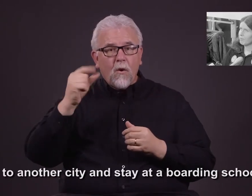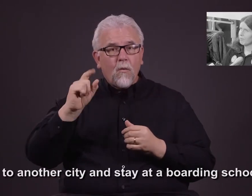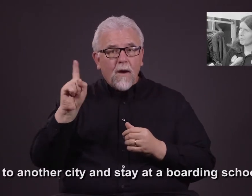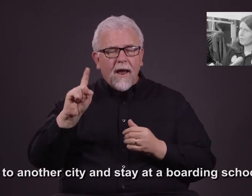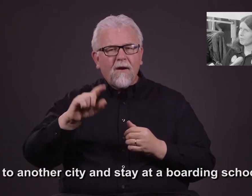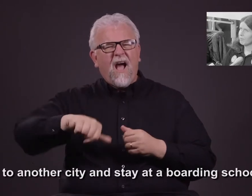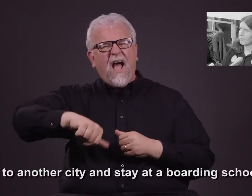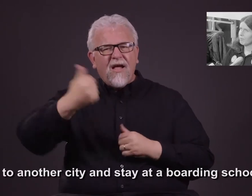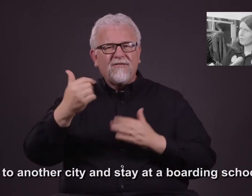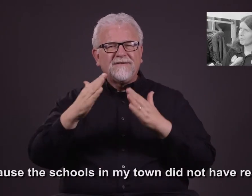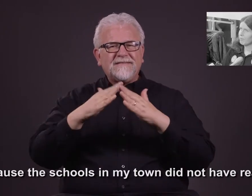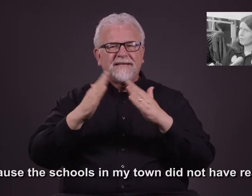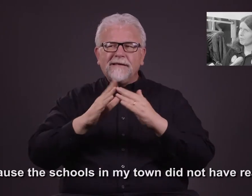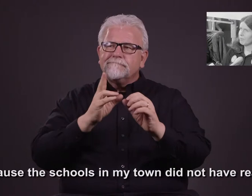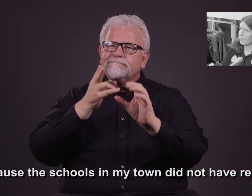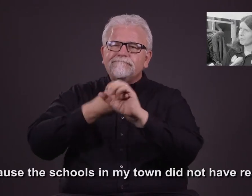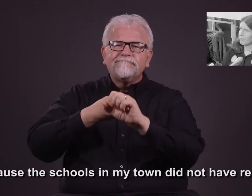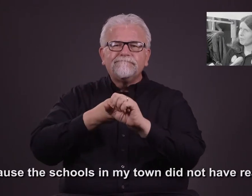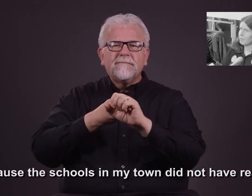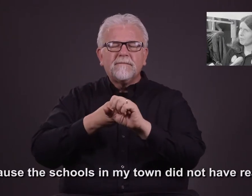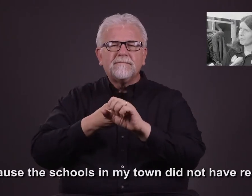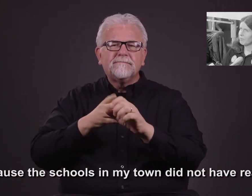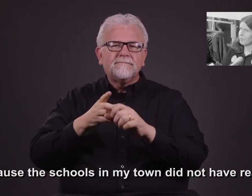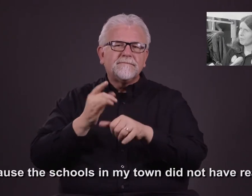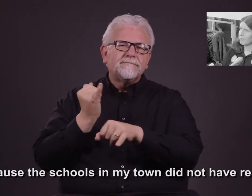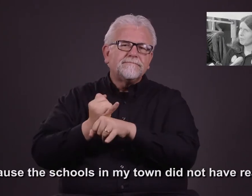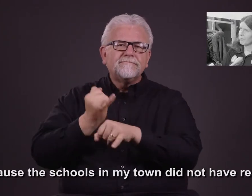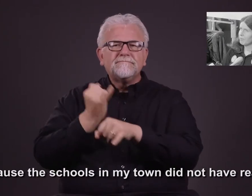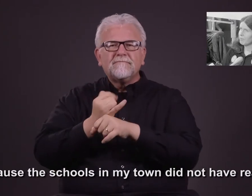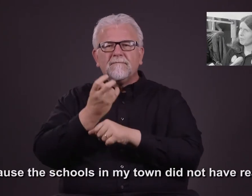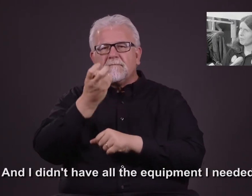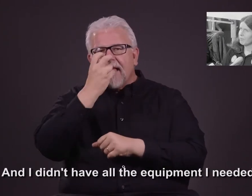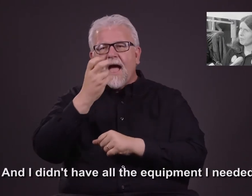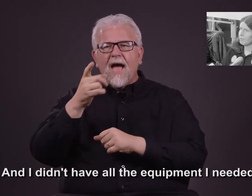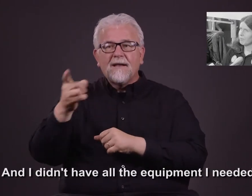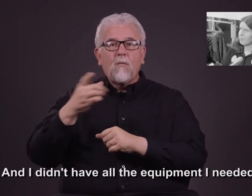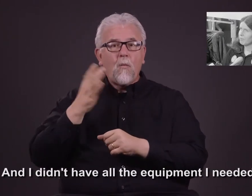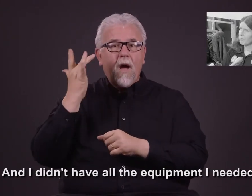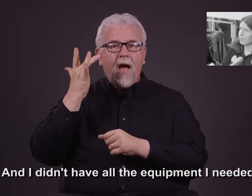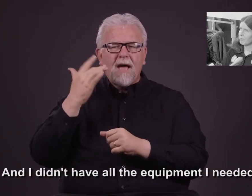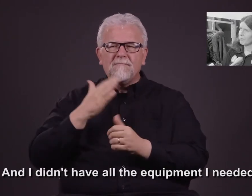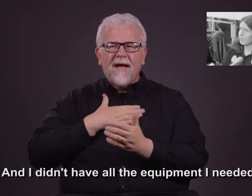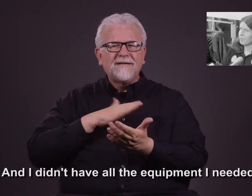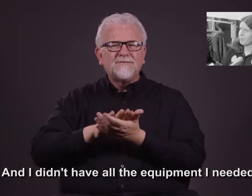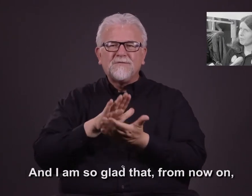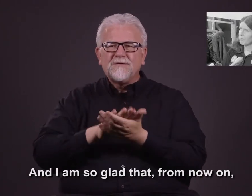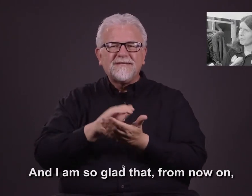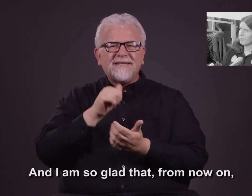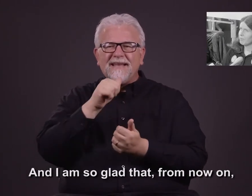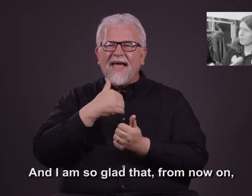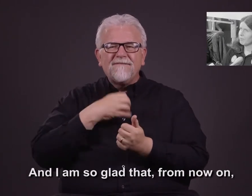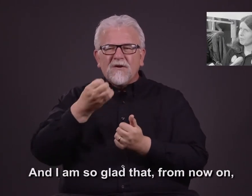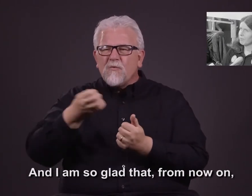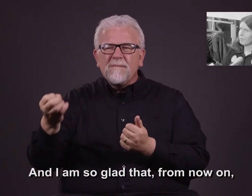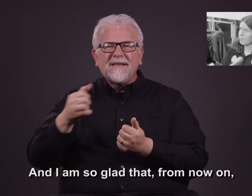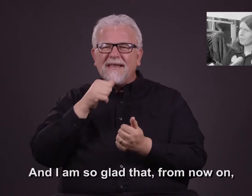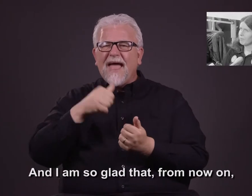stay in a boarding school because the schools in my town did not have readers and I didn't have all the equipment I needed. And I am so glad that from now